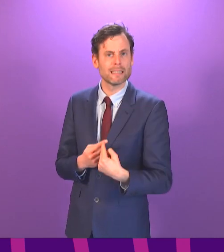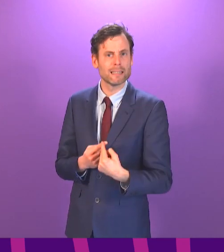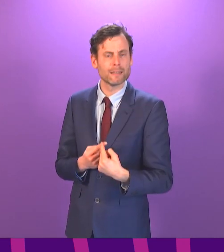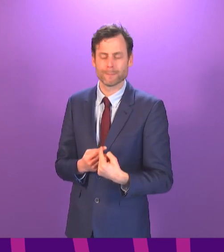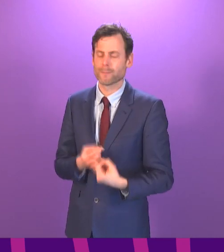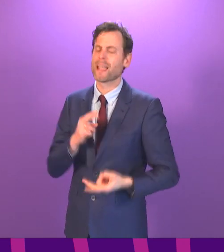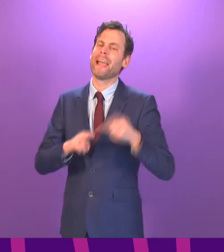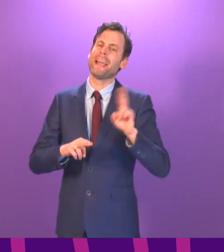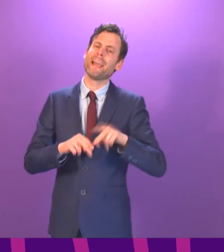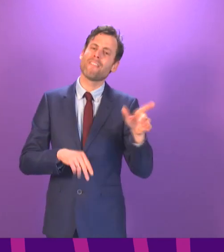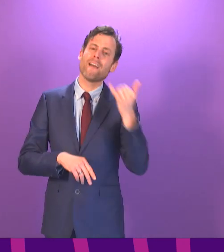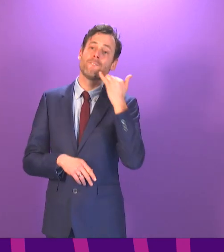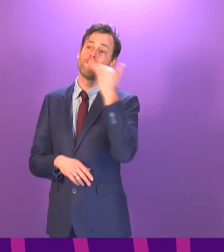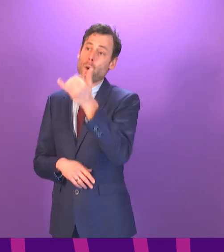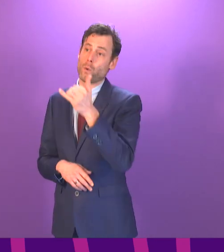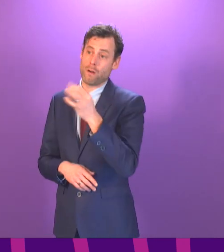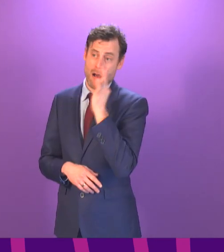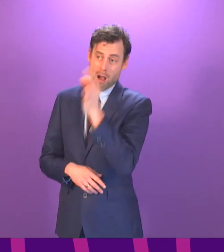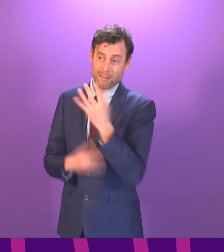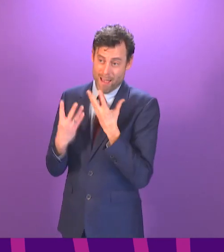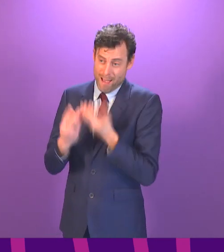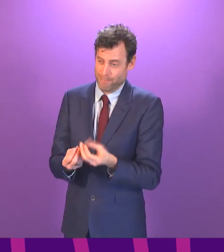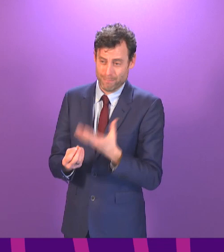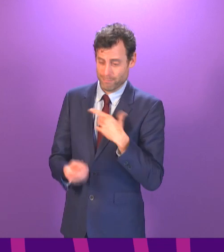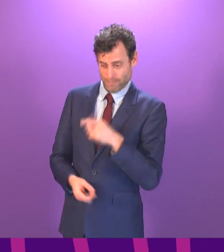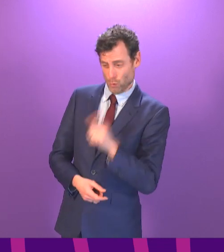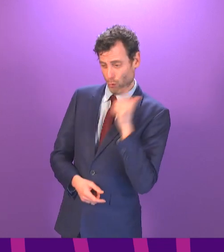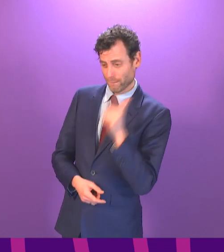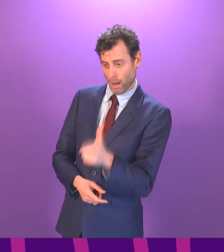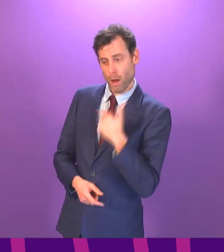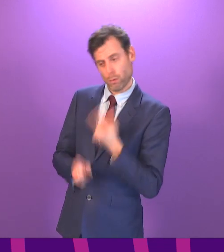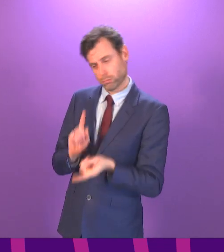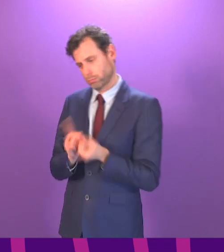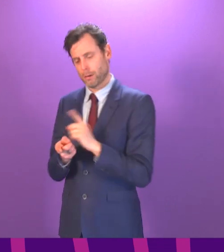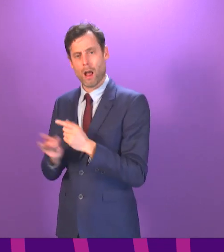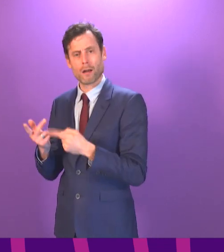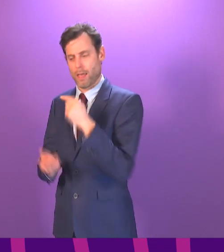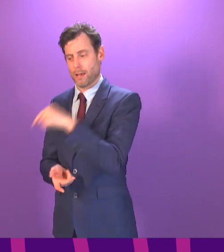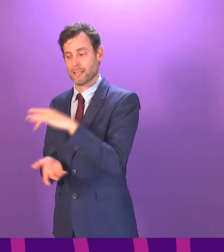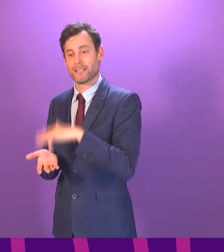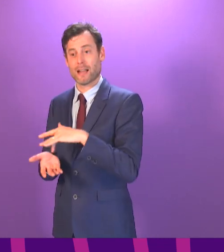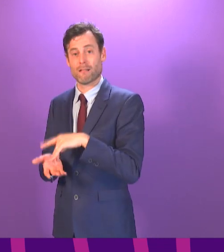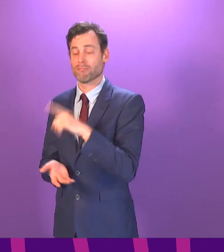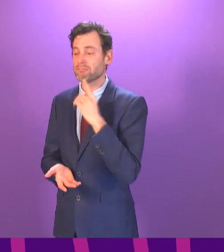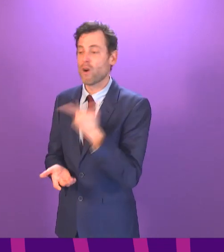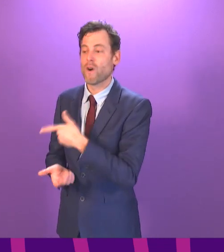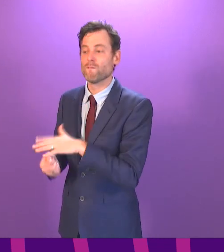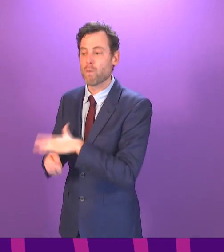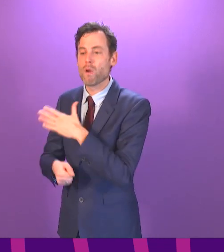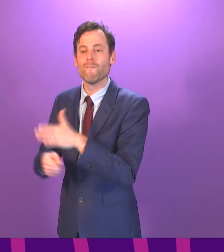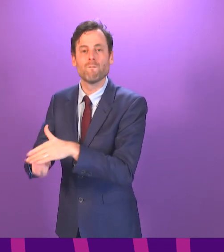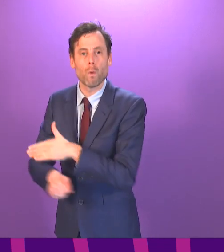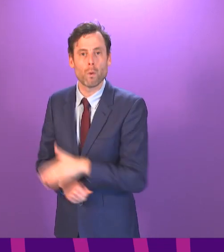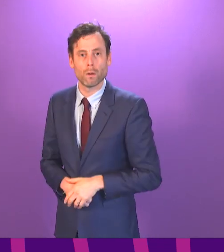repeatedly told nothing can be done, no closer appointments are available. Meanwhile, they hear stories of Midlothian